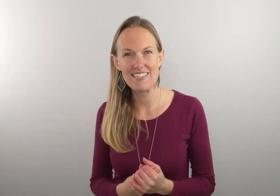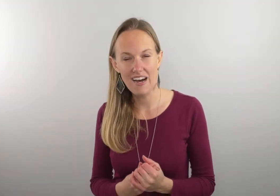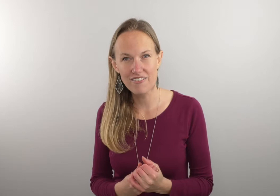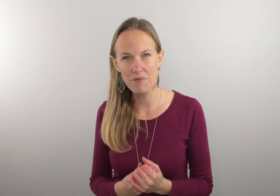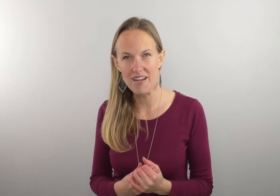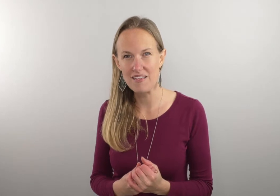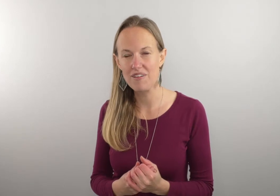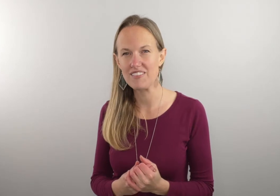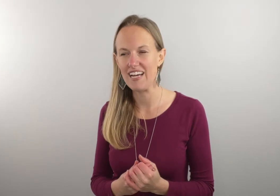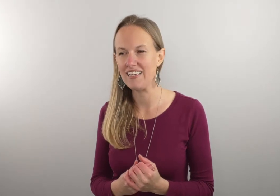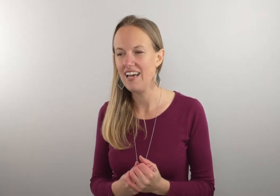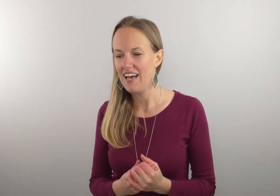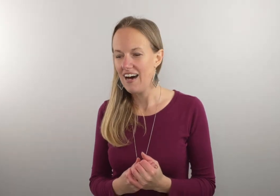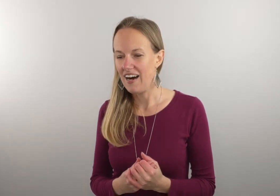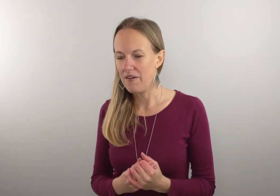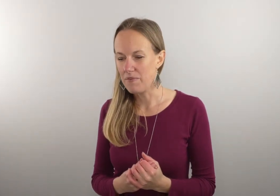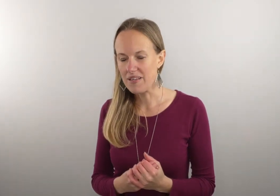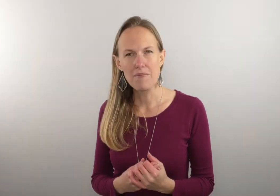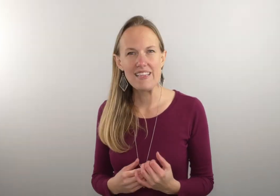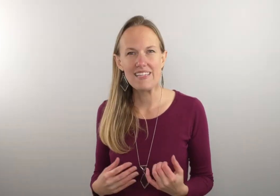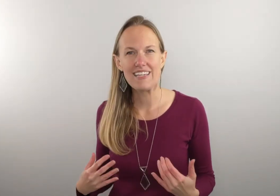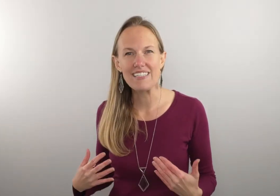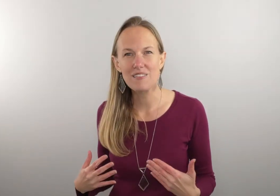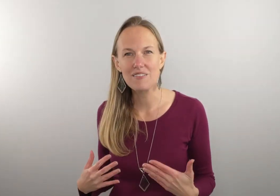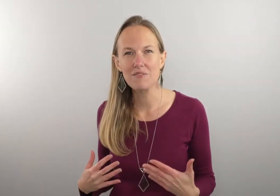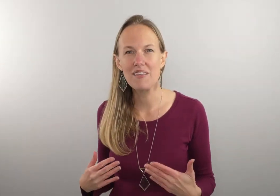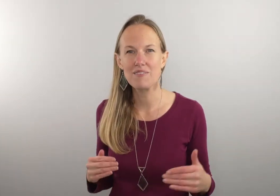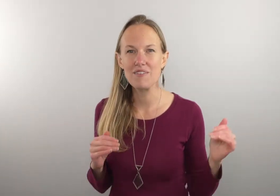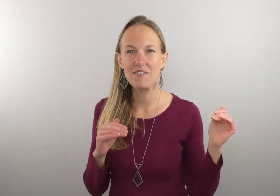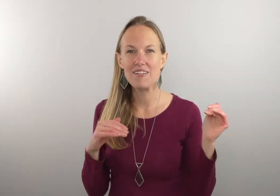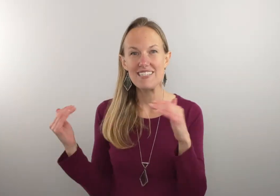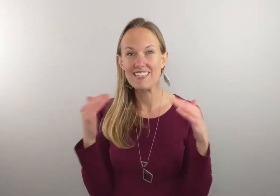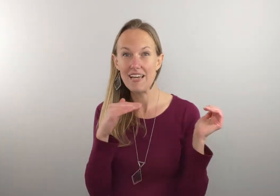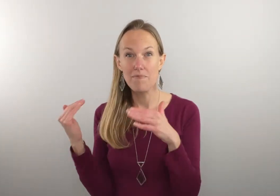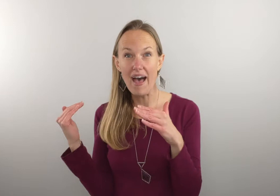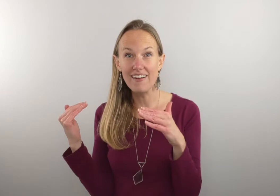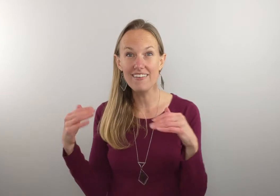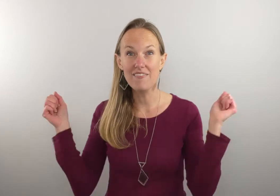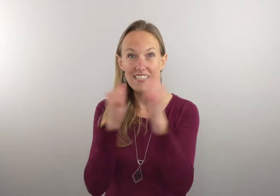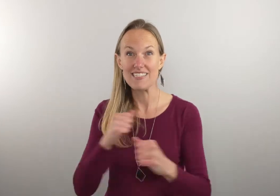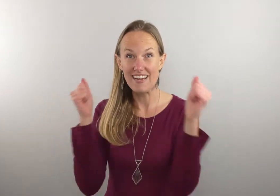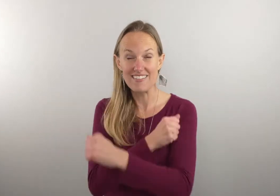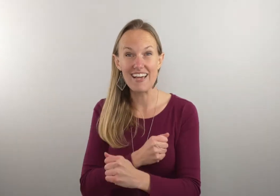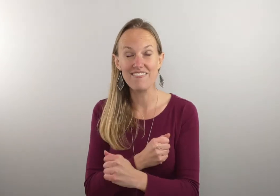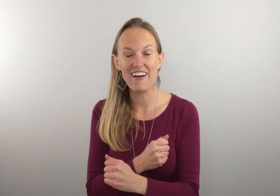tougher one that we've done. One of the main things I struggled with was knowing when to sign battle and when to sign fight